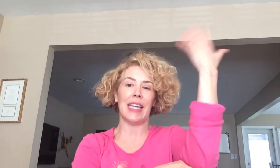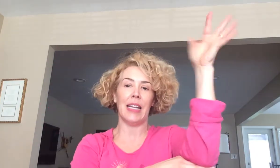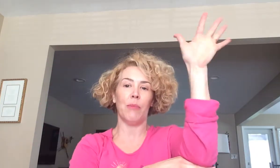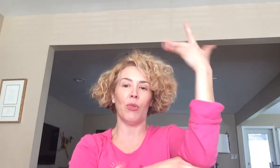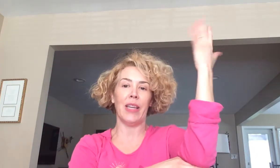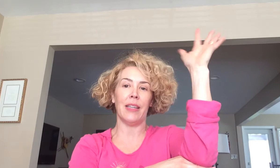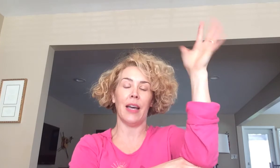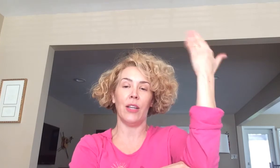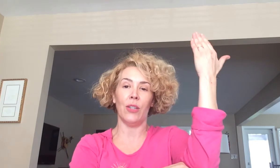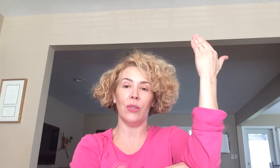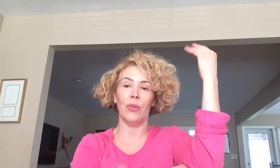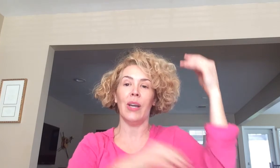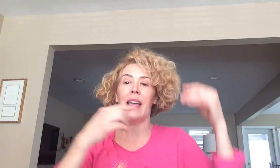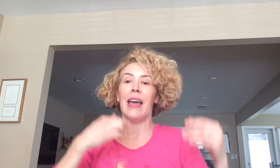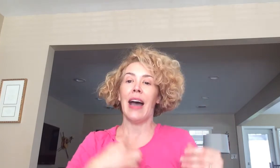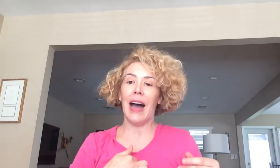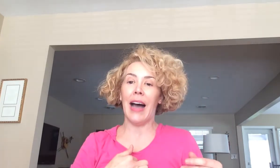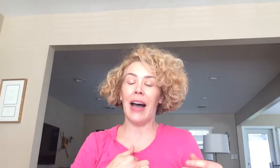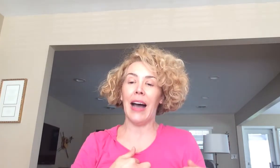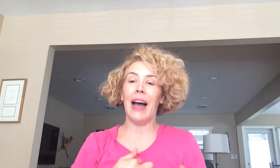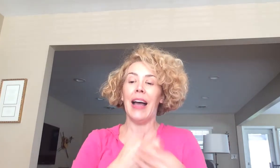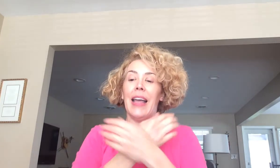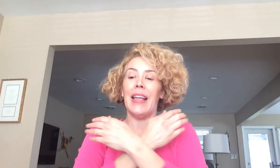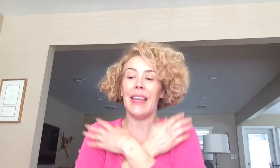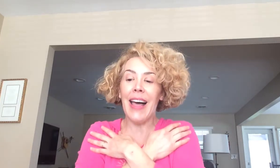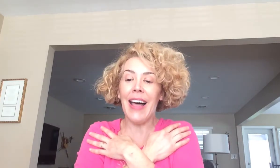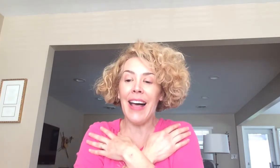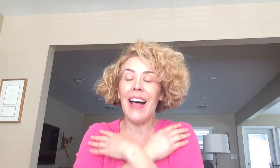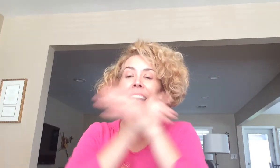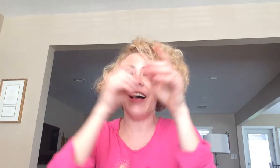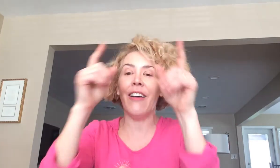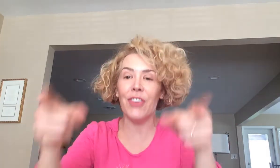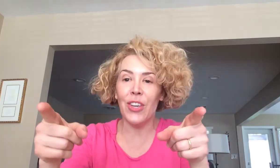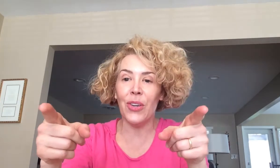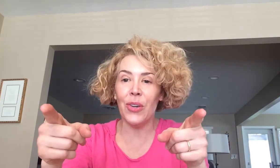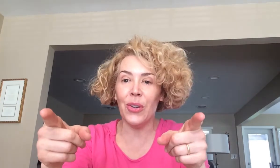skid-a-marink-a-doo, I love you.